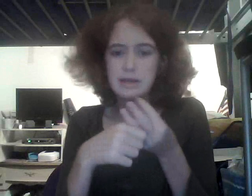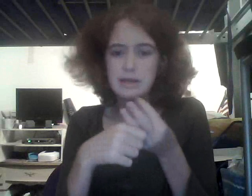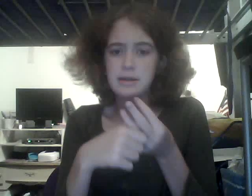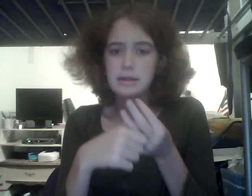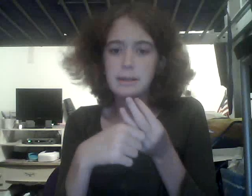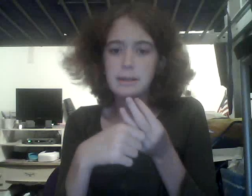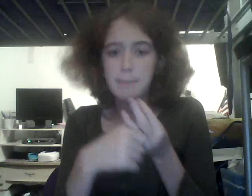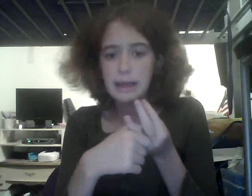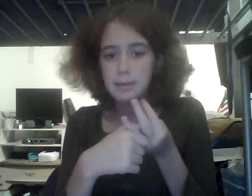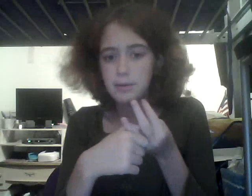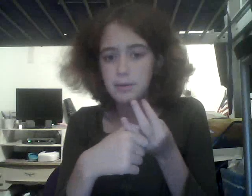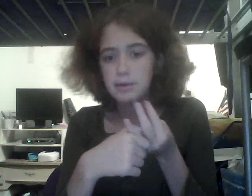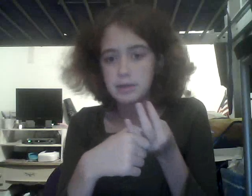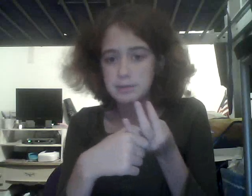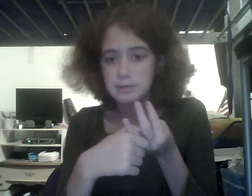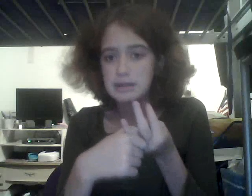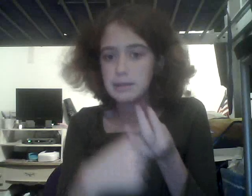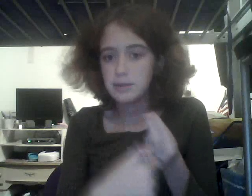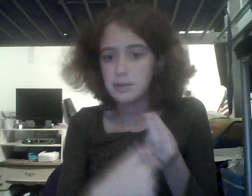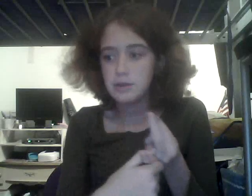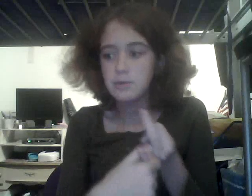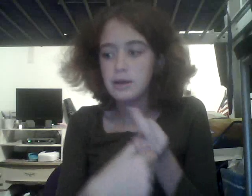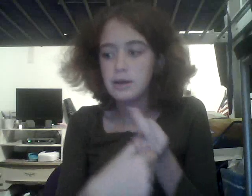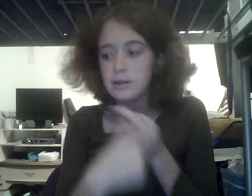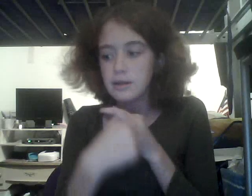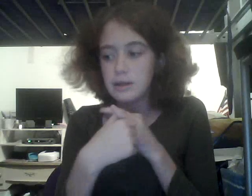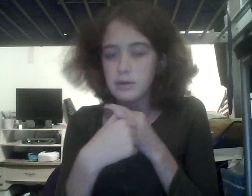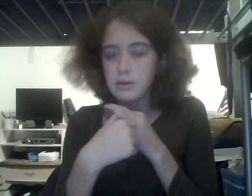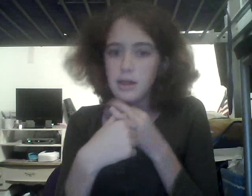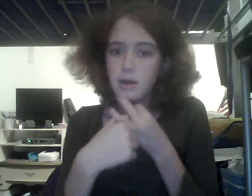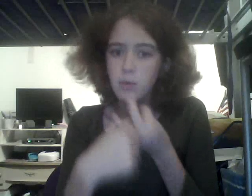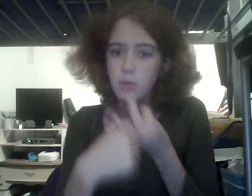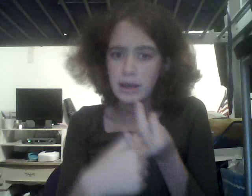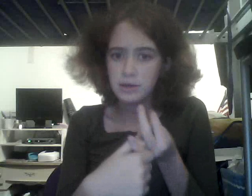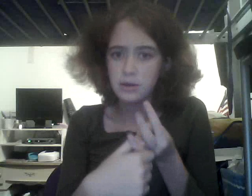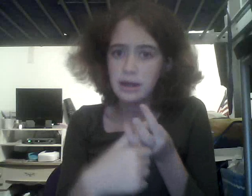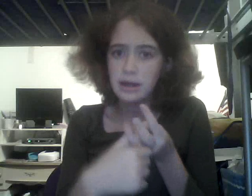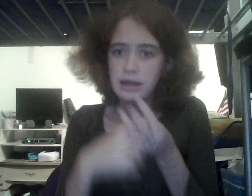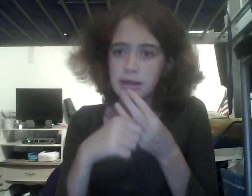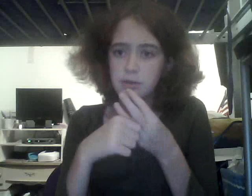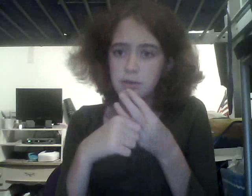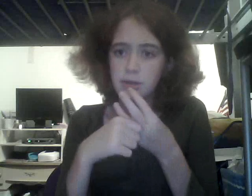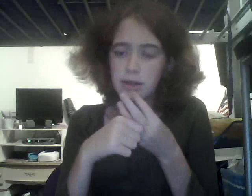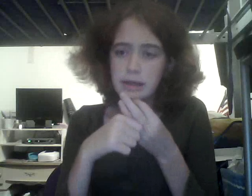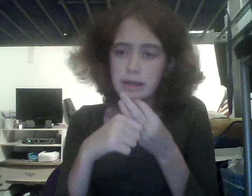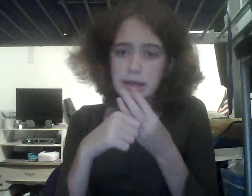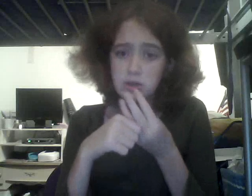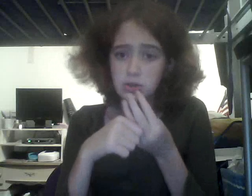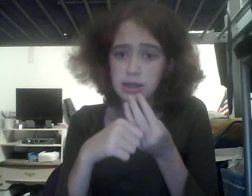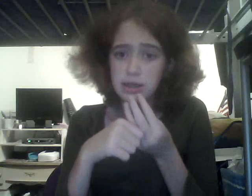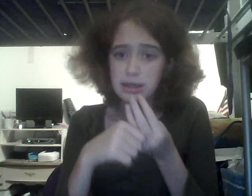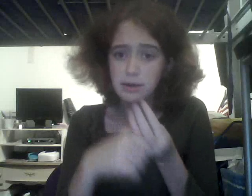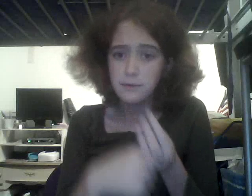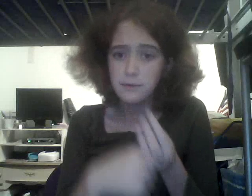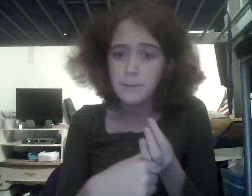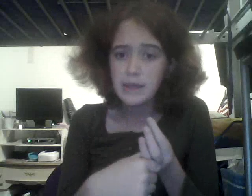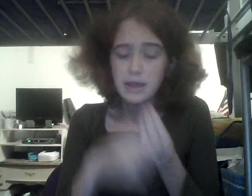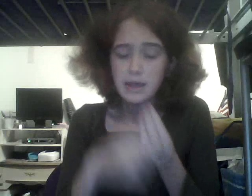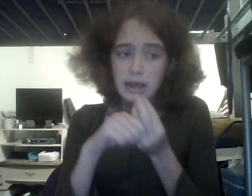get picky about when they want to spend time with you, they're a lot quieter, and I think they're a lot like, easier to take care of. And I